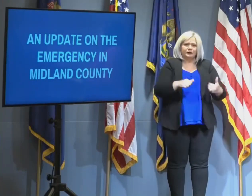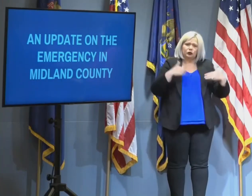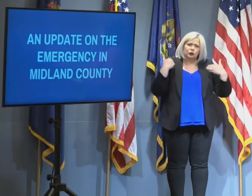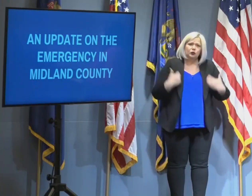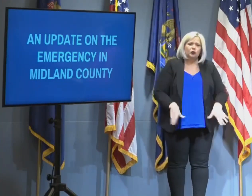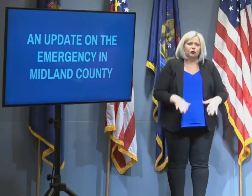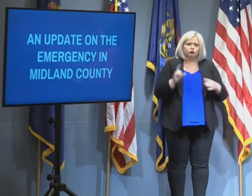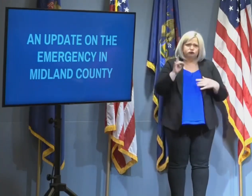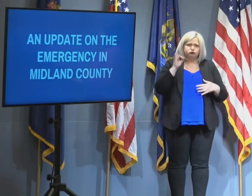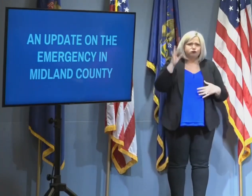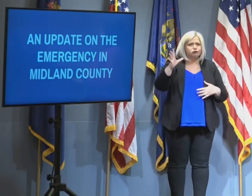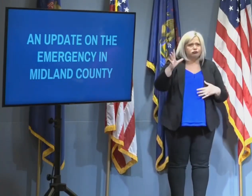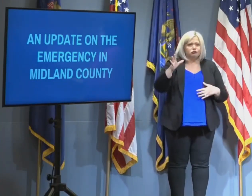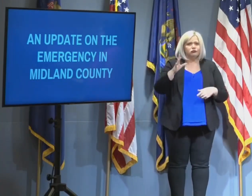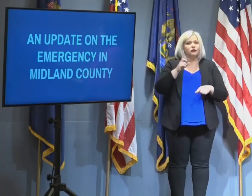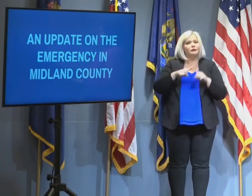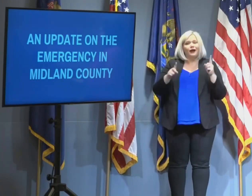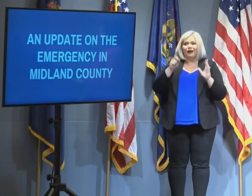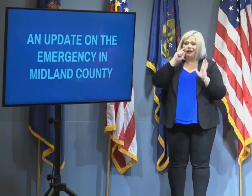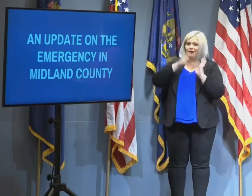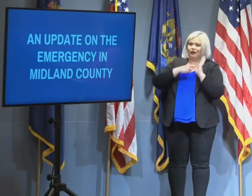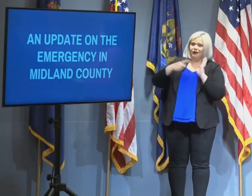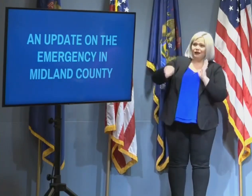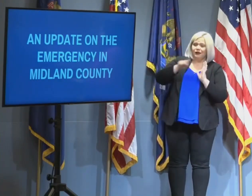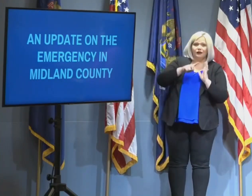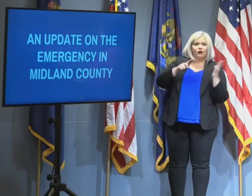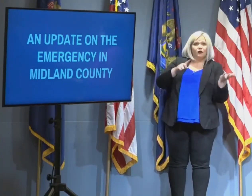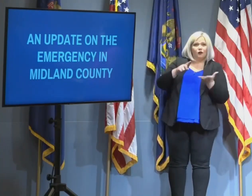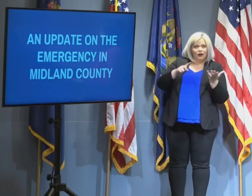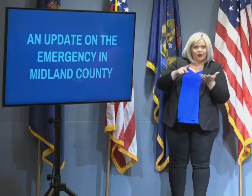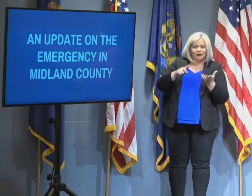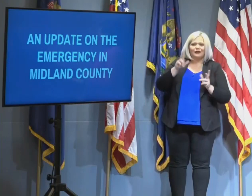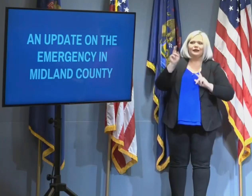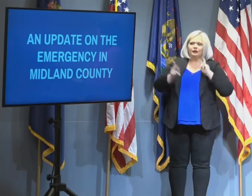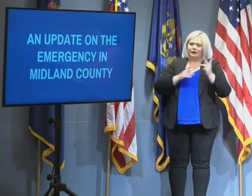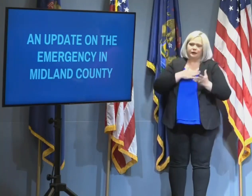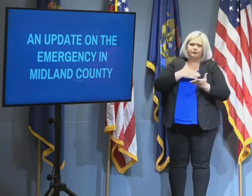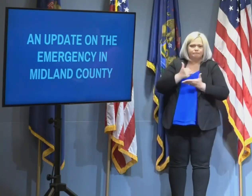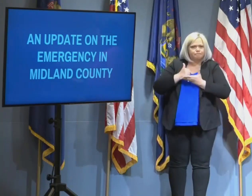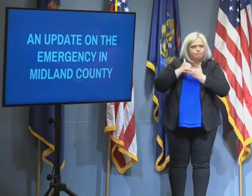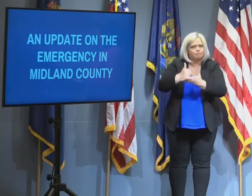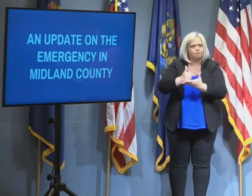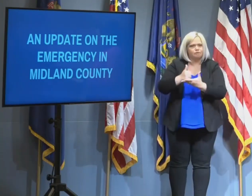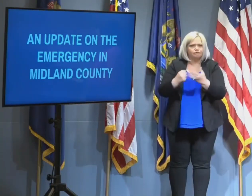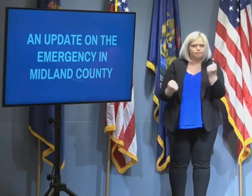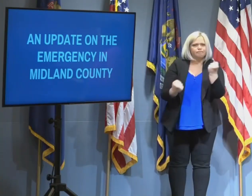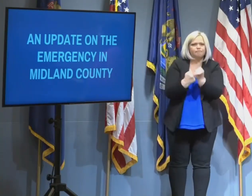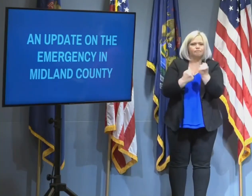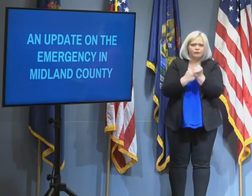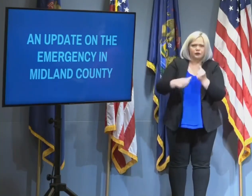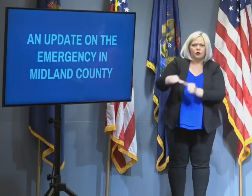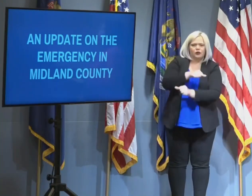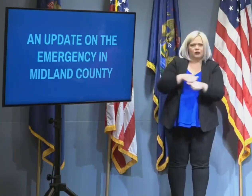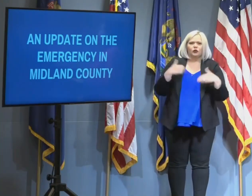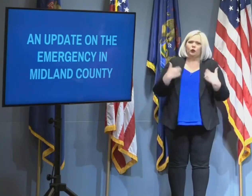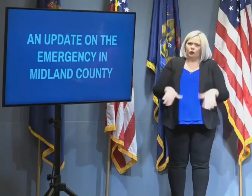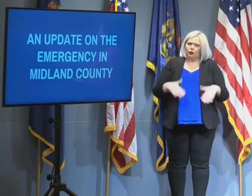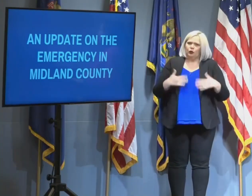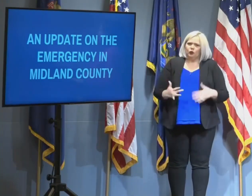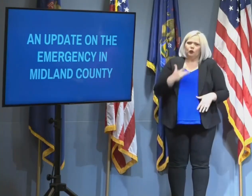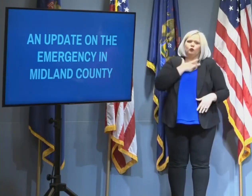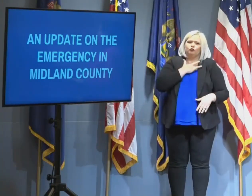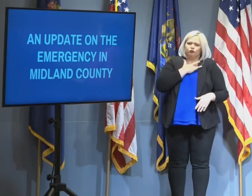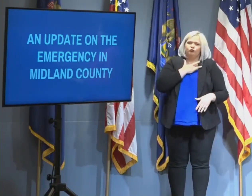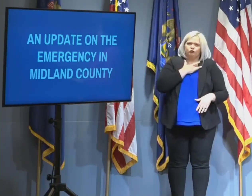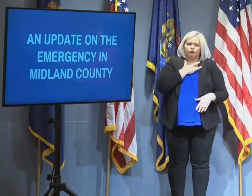most remarkable thing that I saw yesterday was people that were stepping up to help one another and take care of one another. If you know someone who